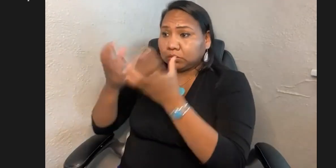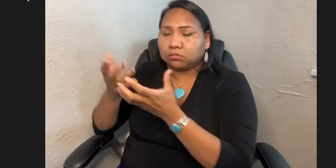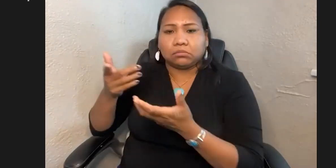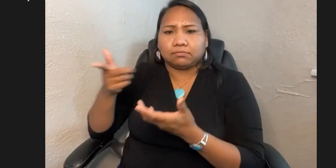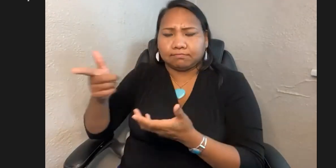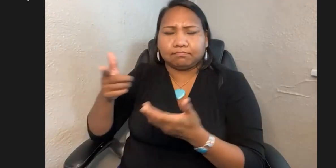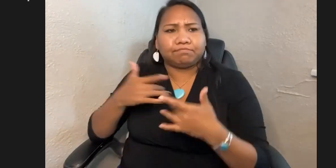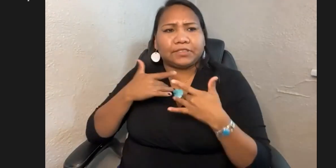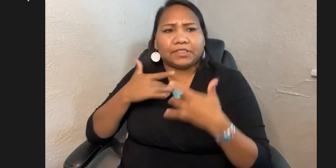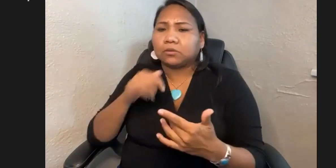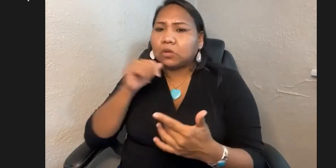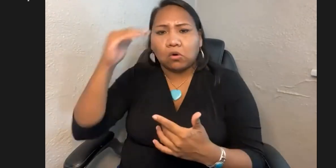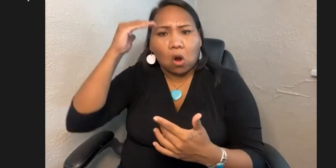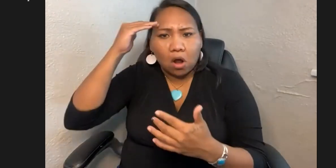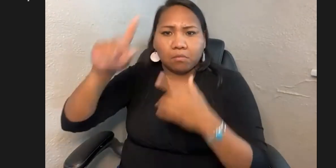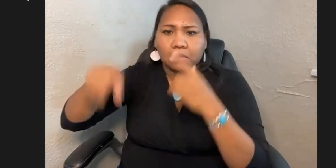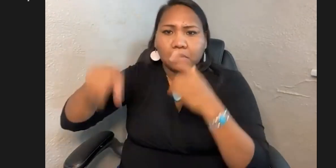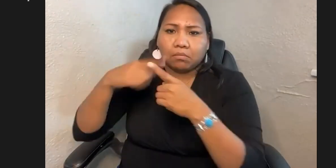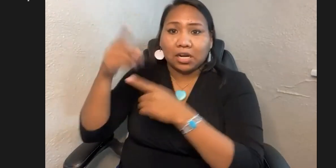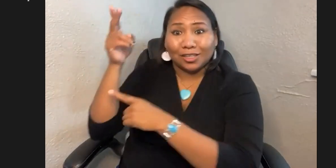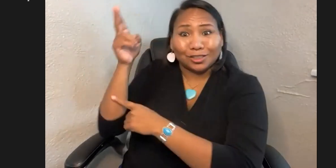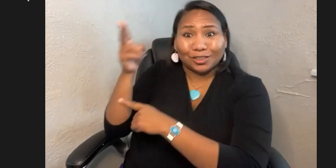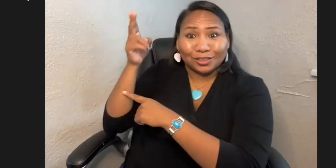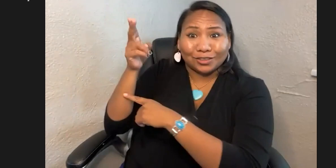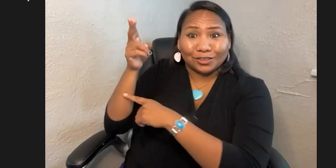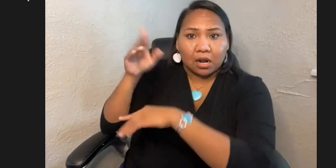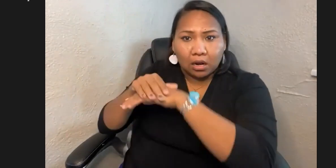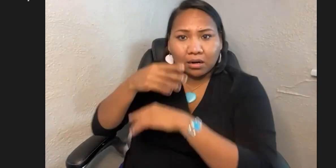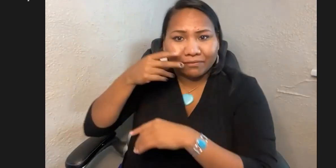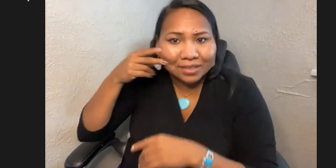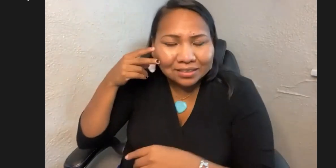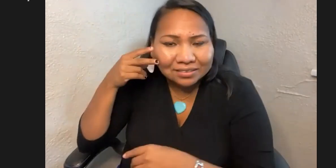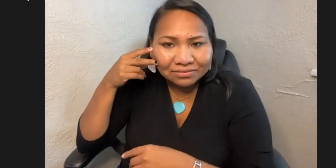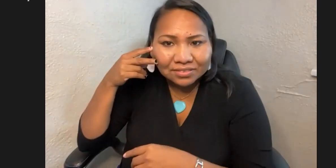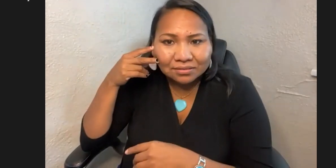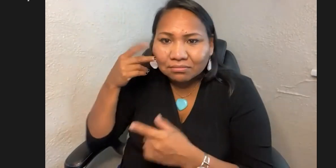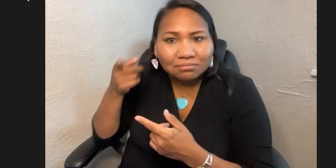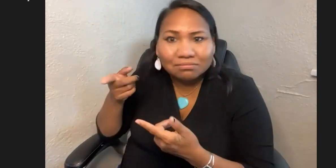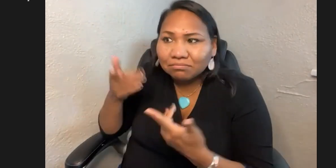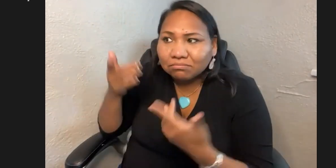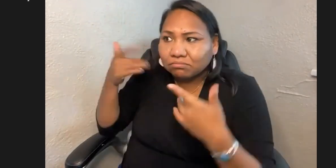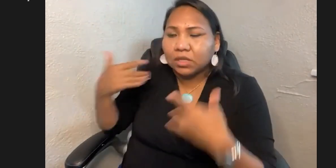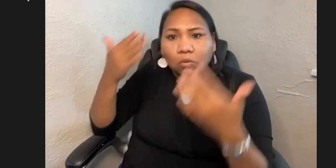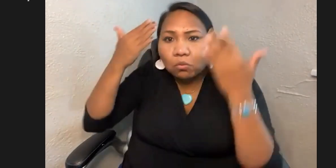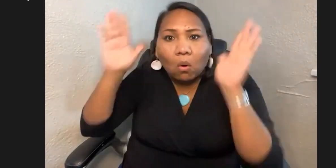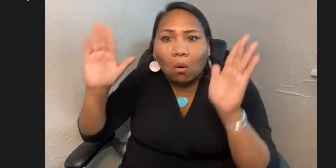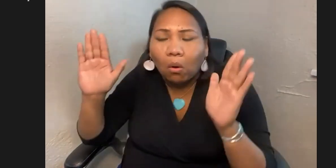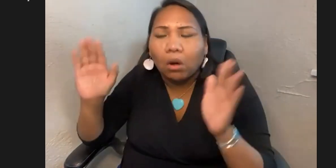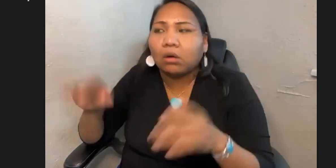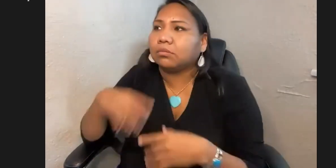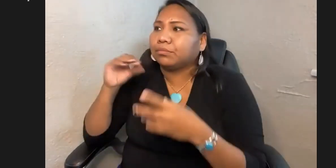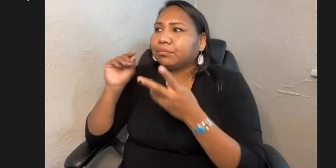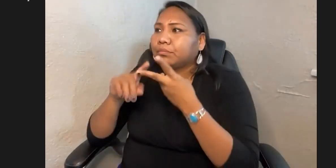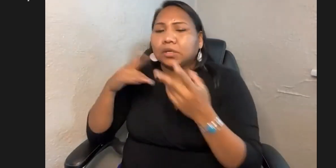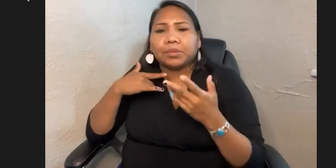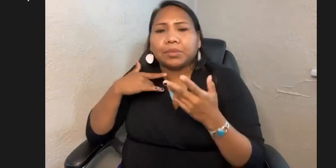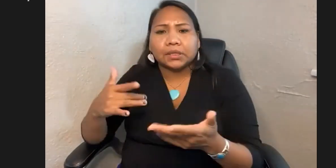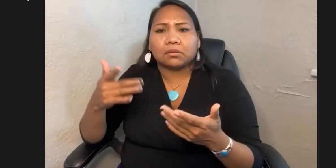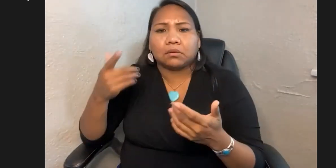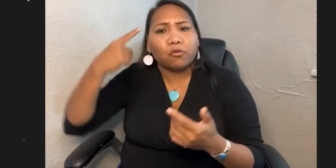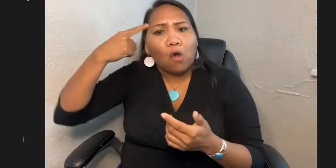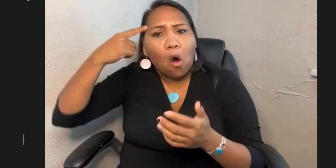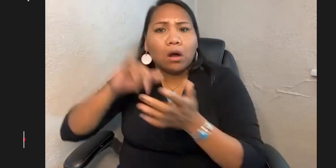Well, I realized in the deaf community, there's a lot of information that we don't know about, such as Native American history,